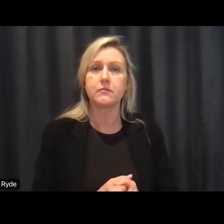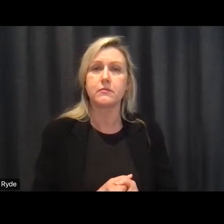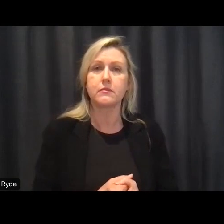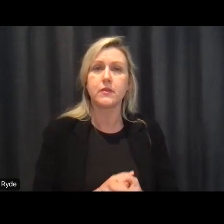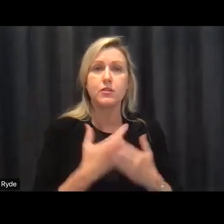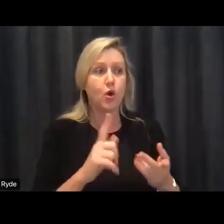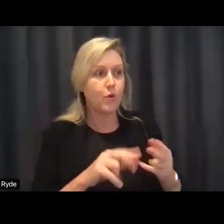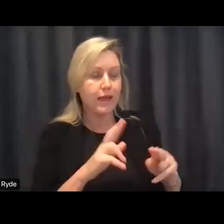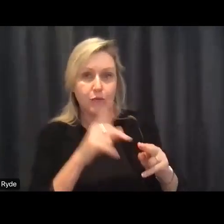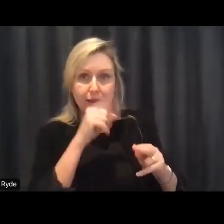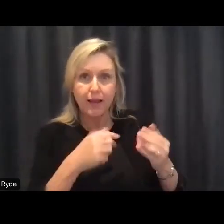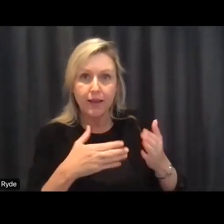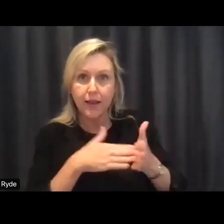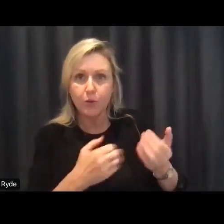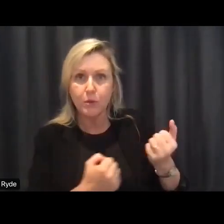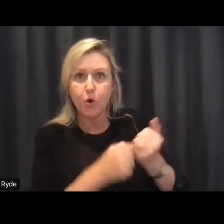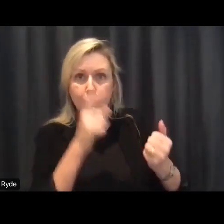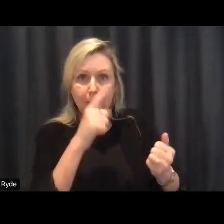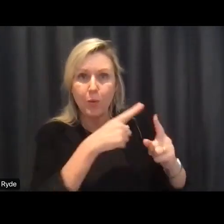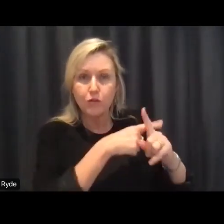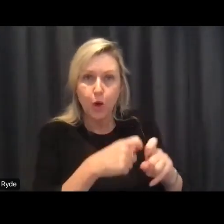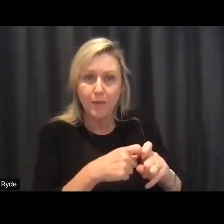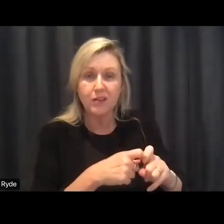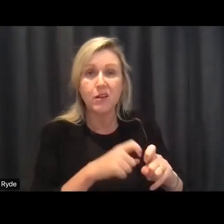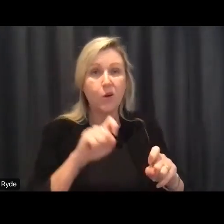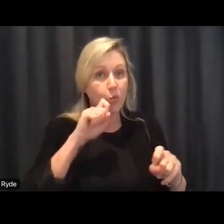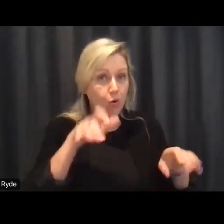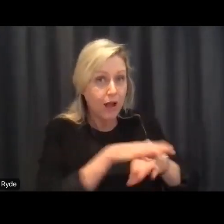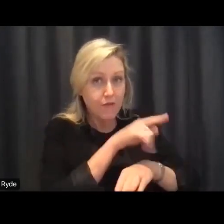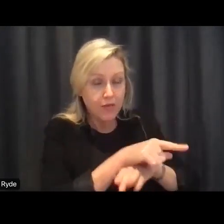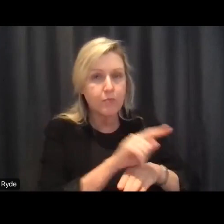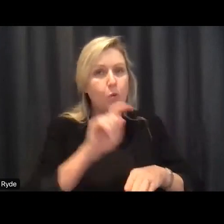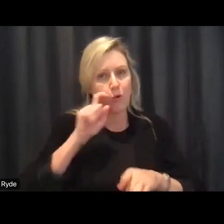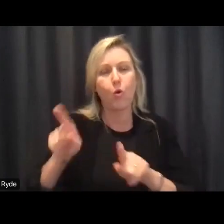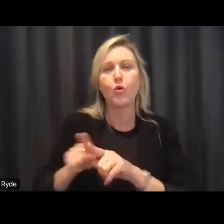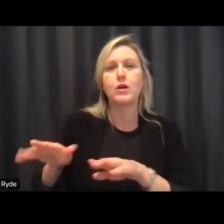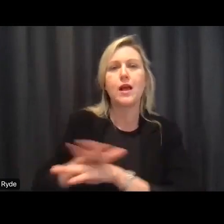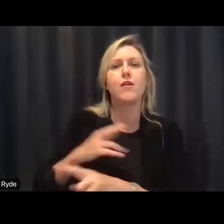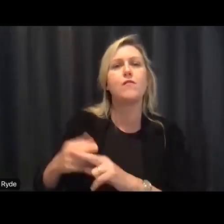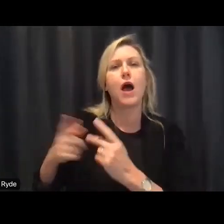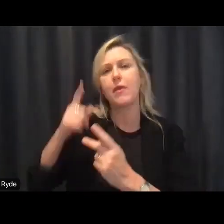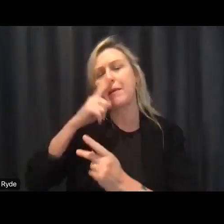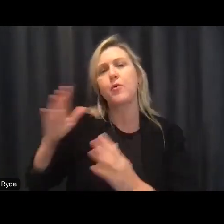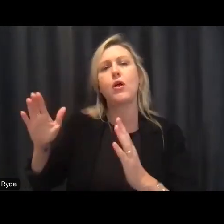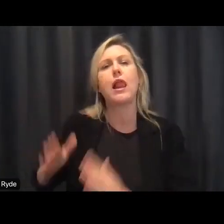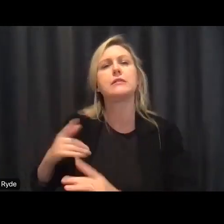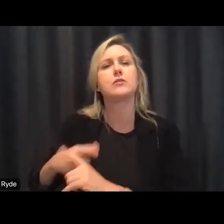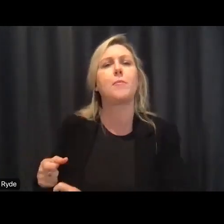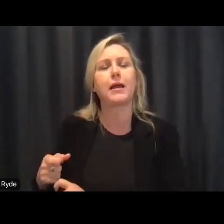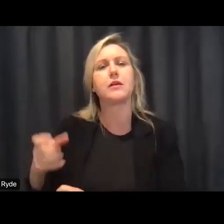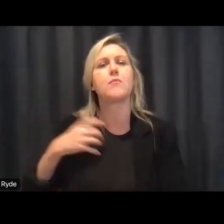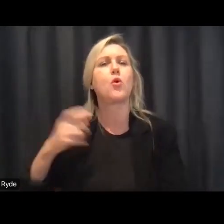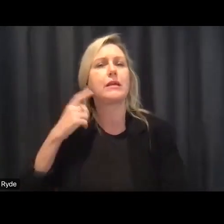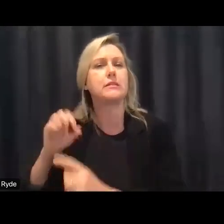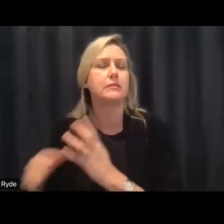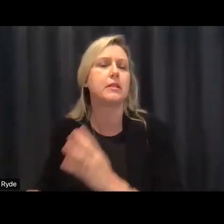solutions for those with long with less complex support needs i'm delighted to be working with police uh with